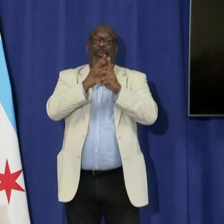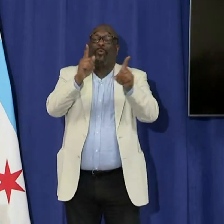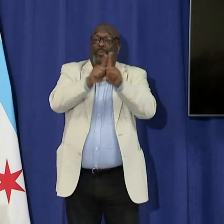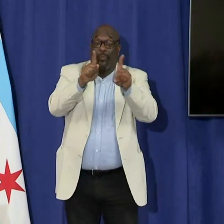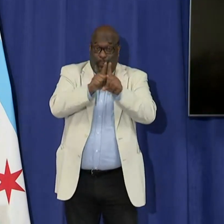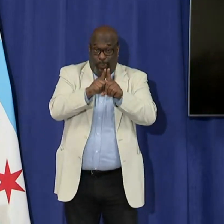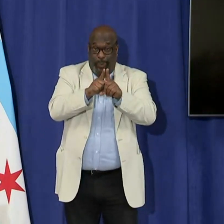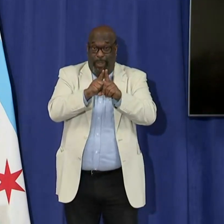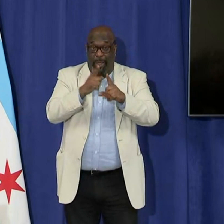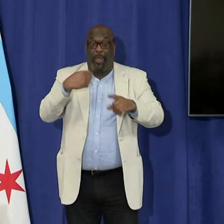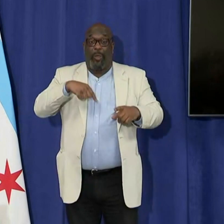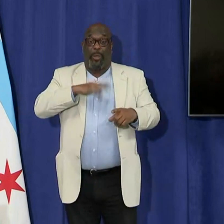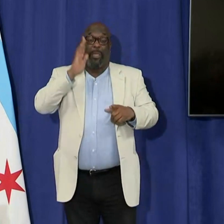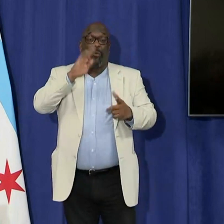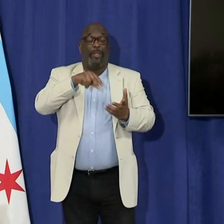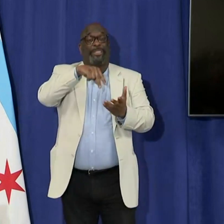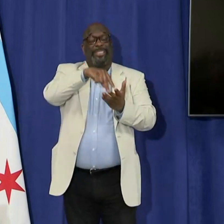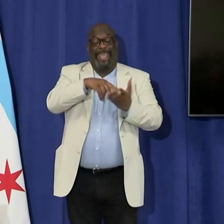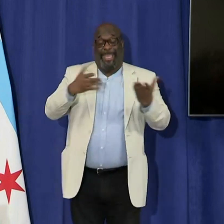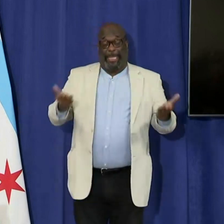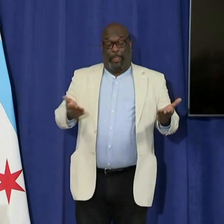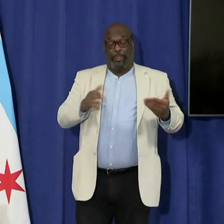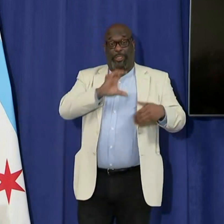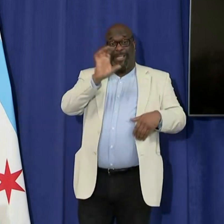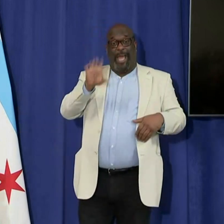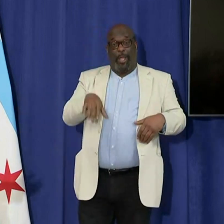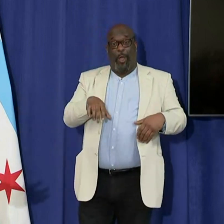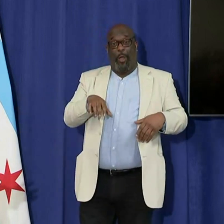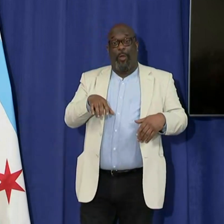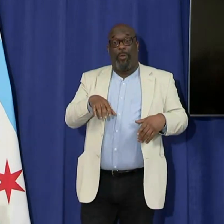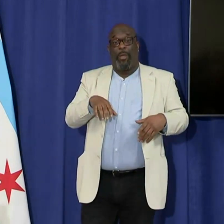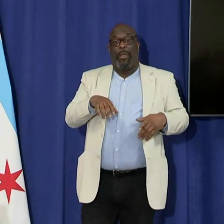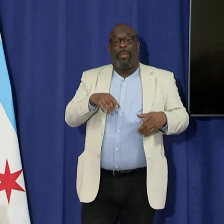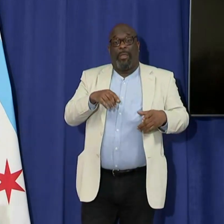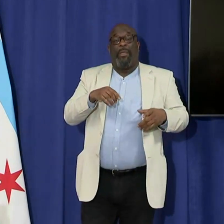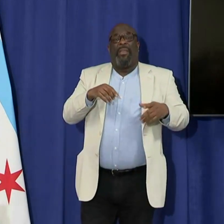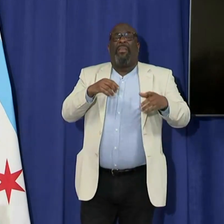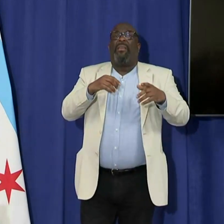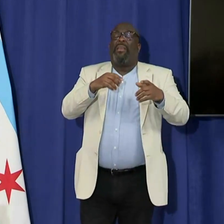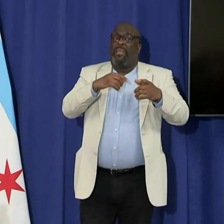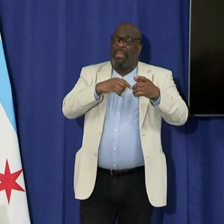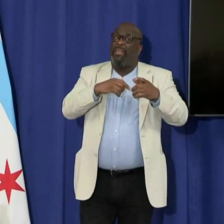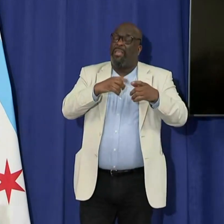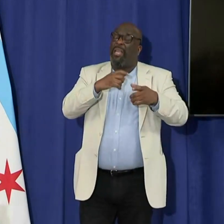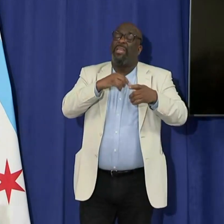we will stand up here in Chicago in lieu of these large mass outdoor gatherings. There's of interesting things.